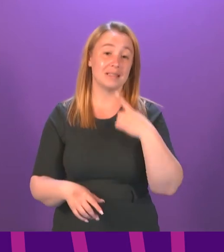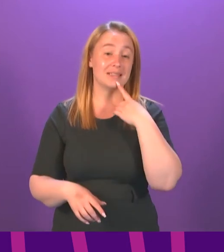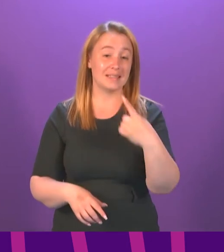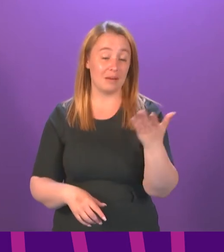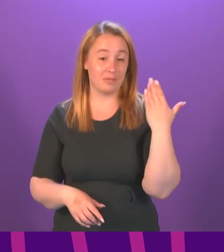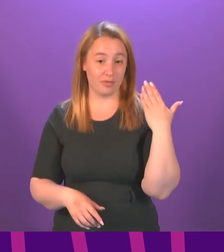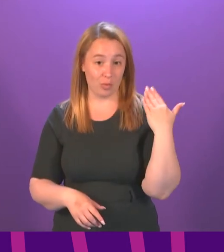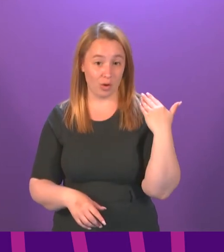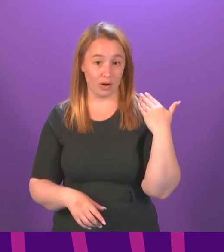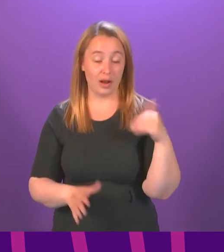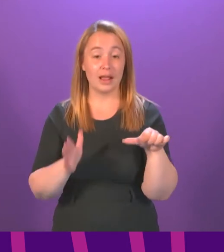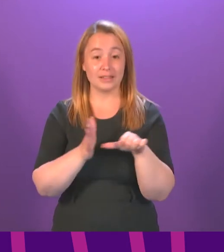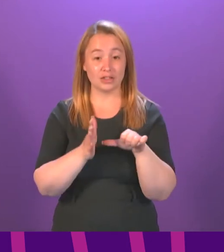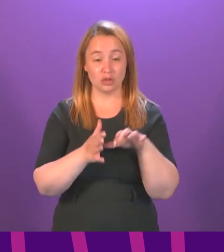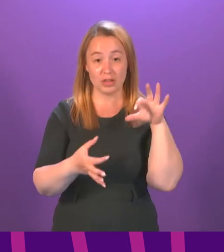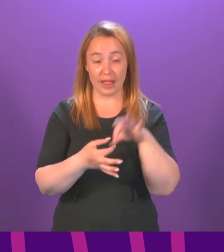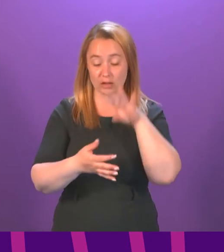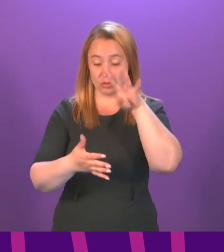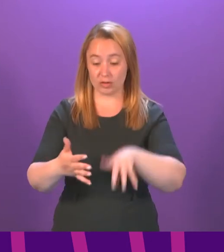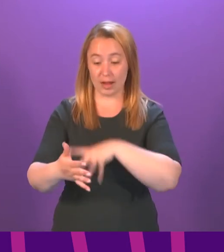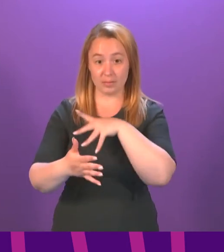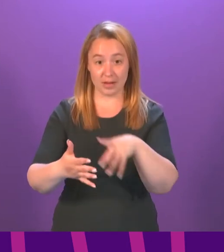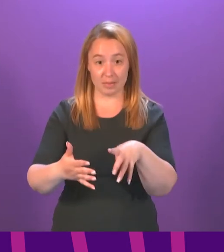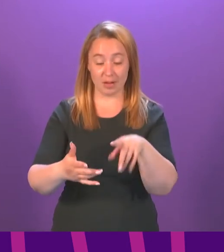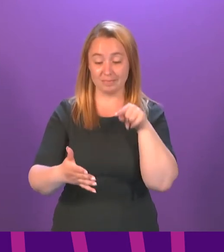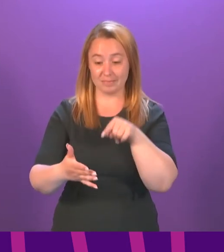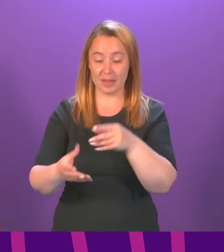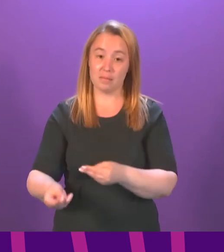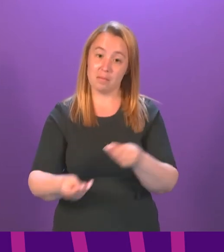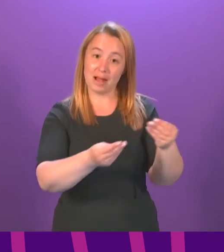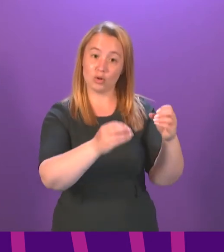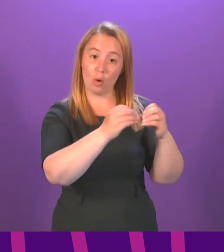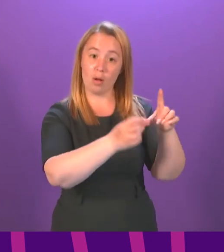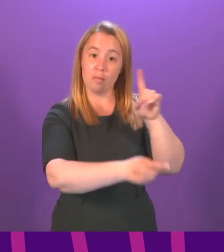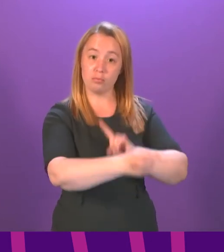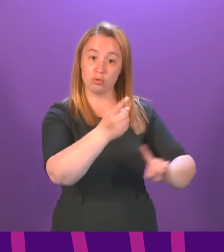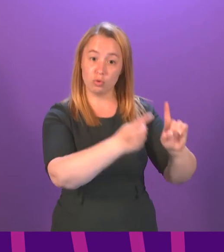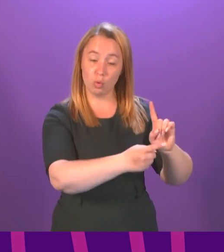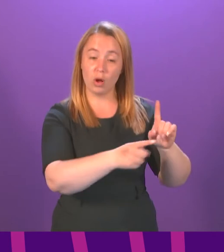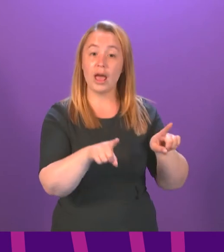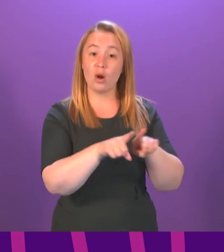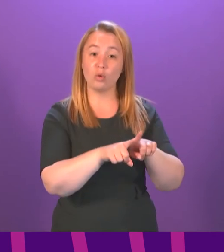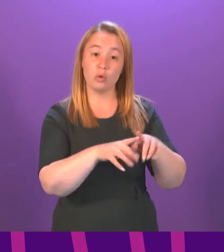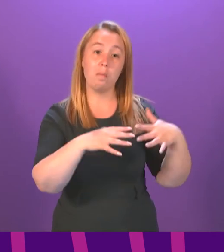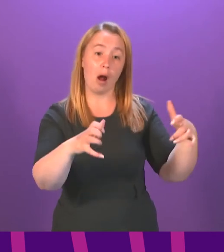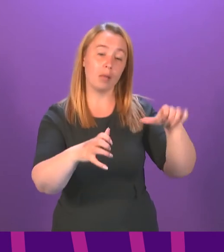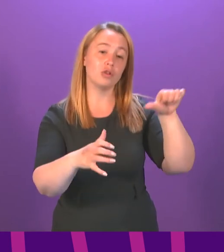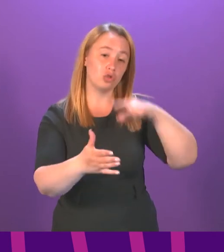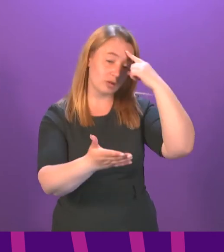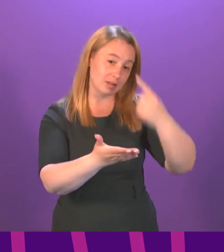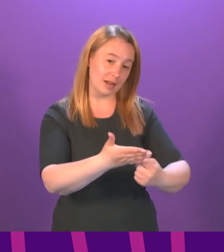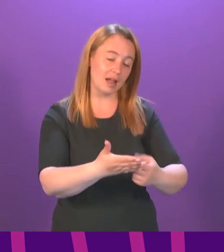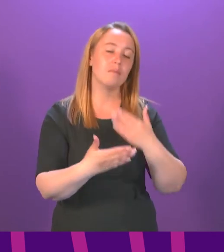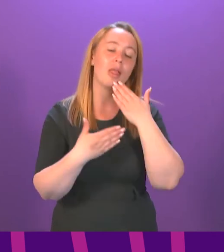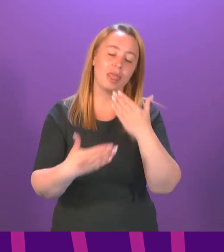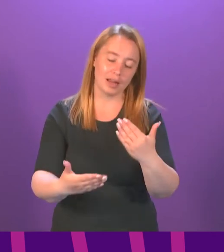issues relating to timetabling are a matter for the bureau and ultimately for the parliament to decide. I thank the member for his